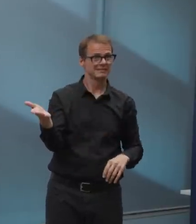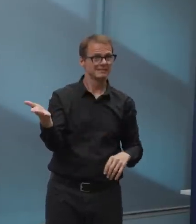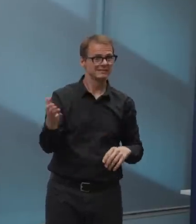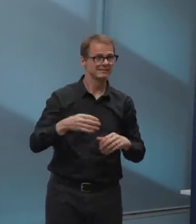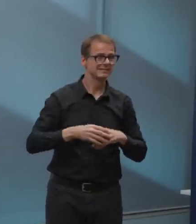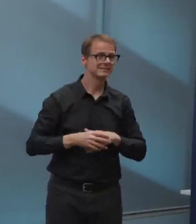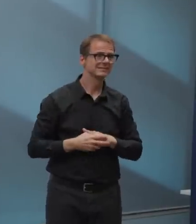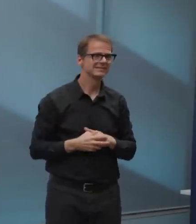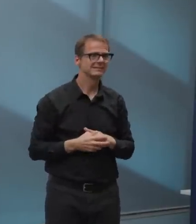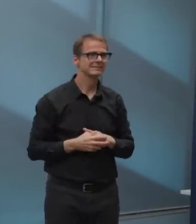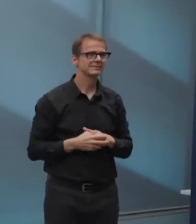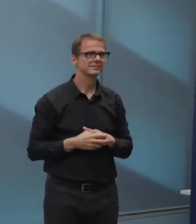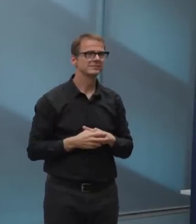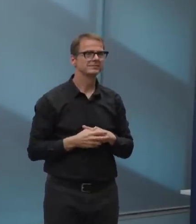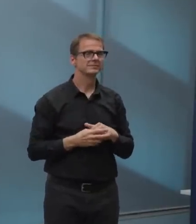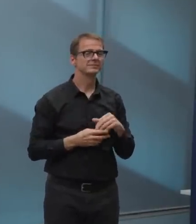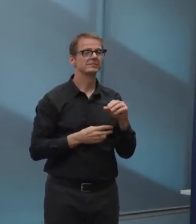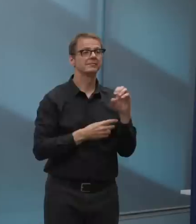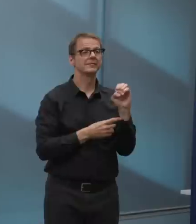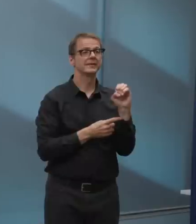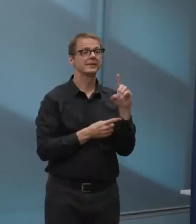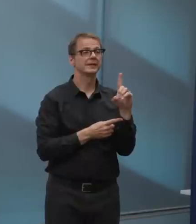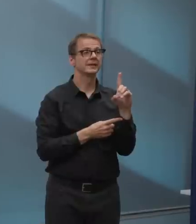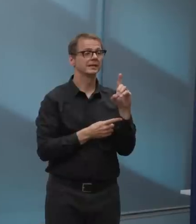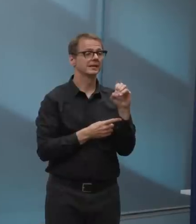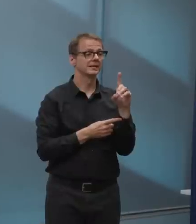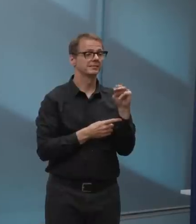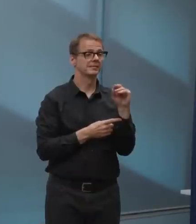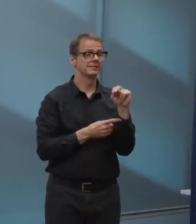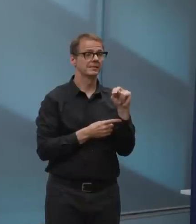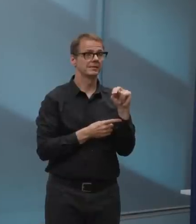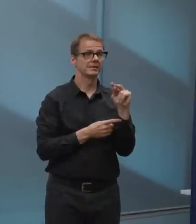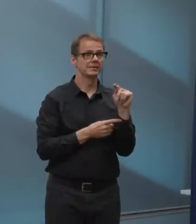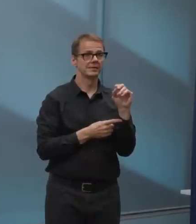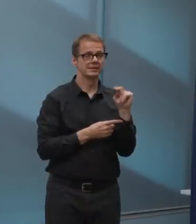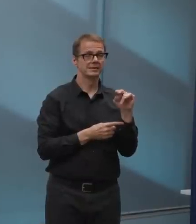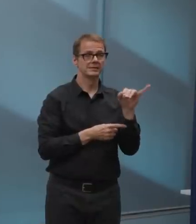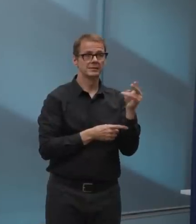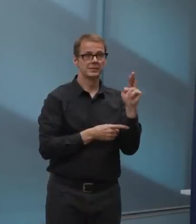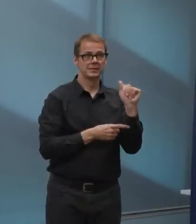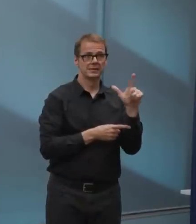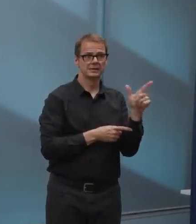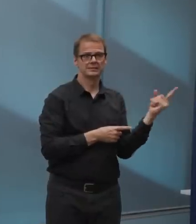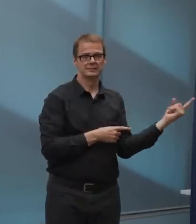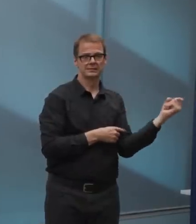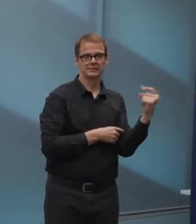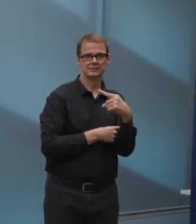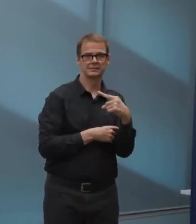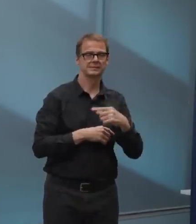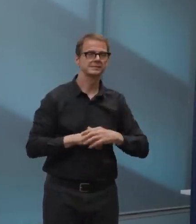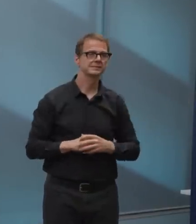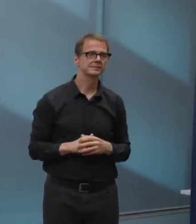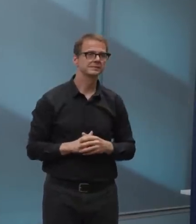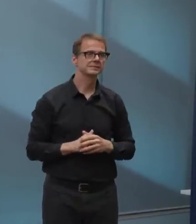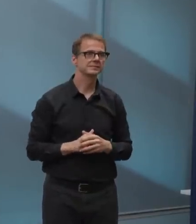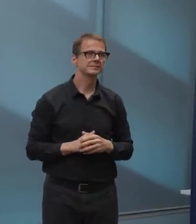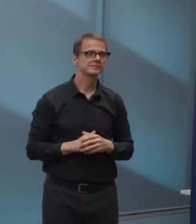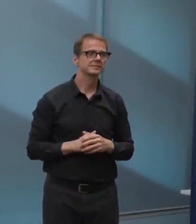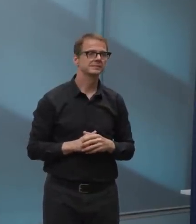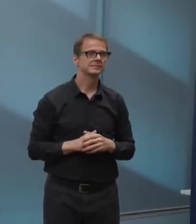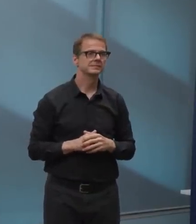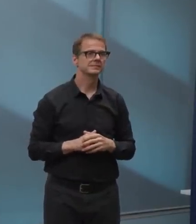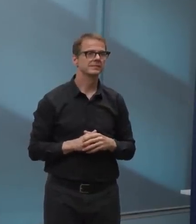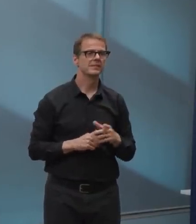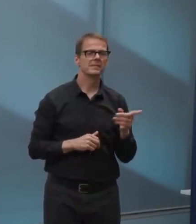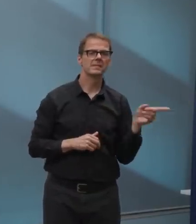Hi, I also, uh, want to ask about transit, um, specifically around the possibility of resuming